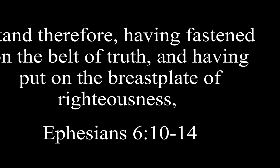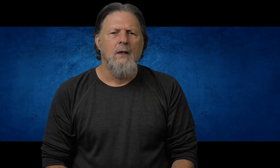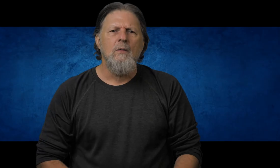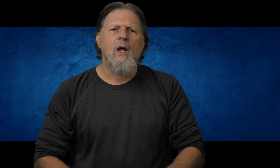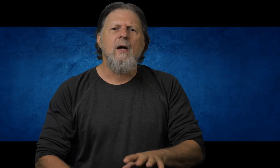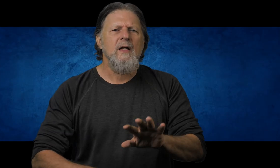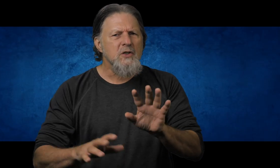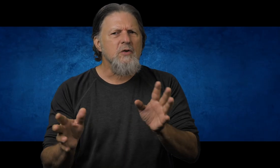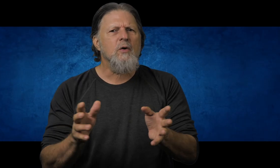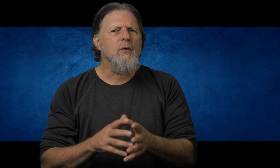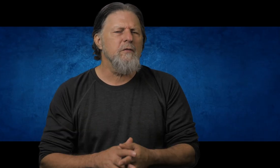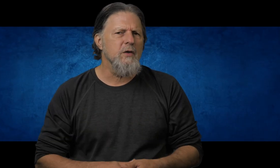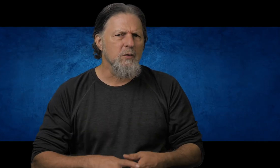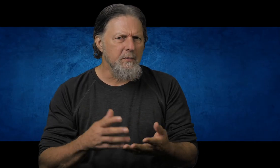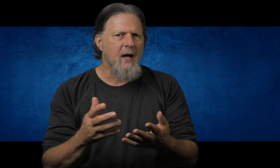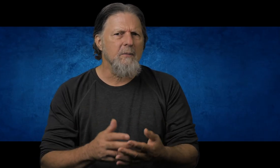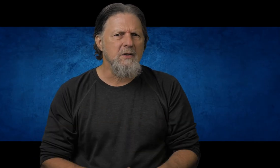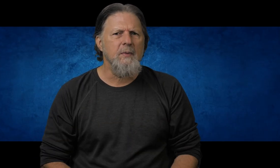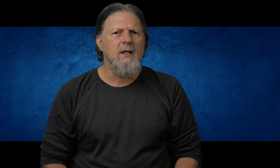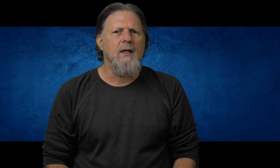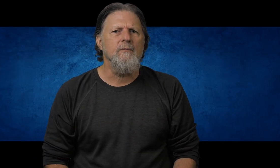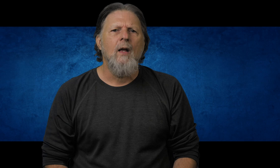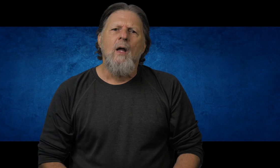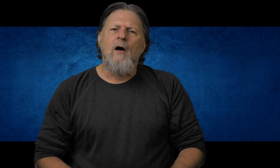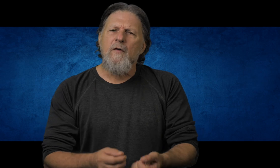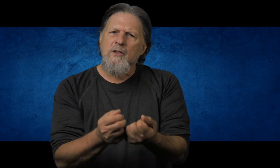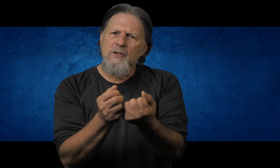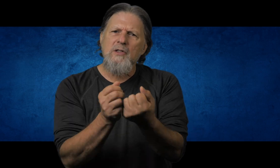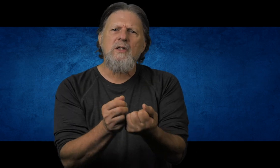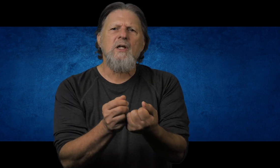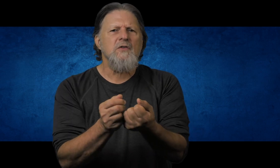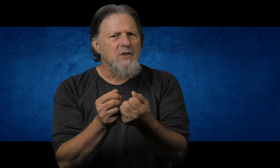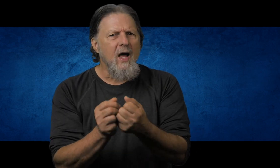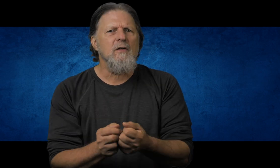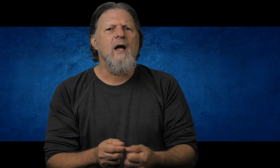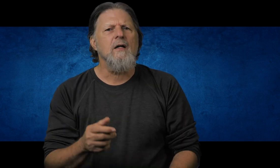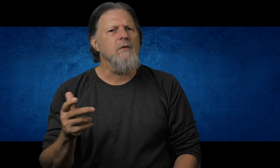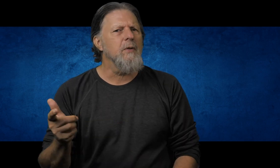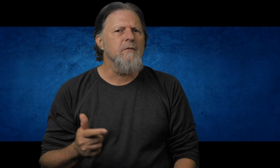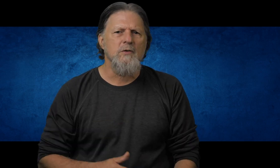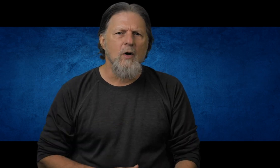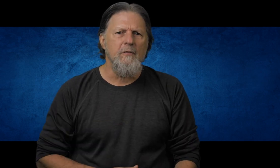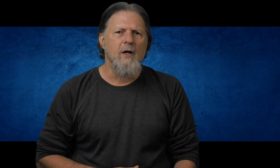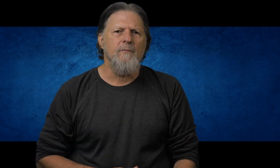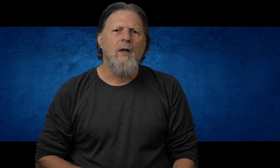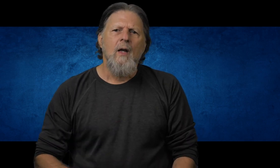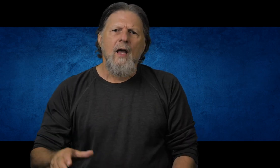Well, all right, let's just do a quick review so we're back up to speed again. Ephesians 6 gives us an outline of the believer's warfare. And